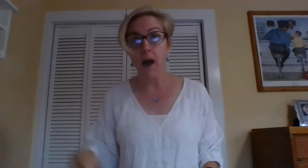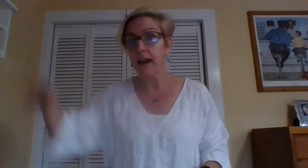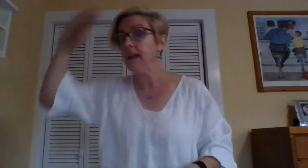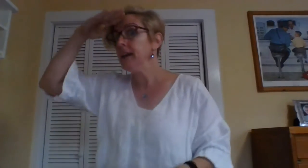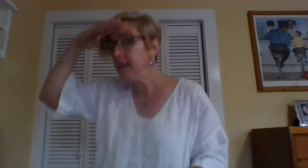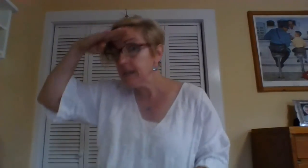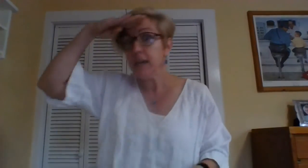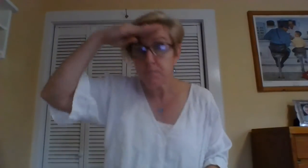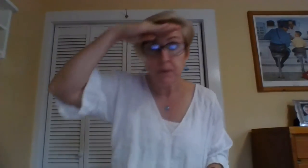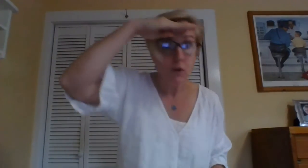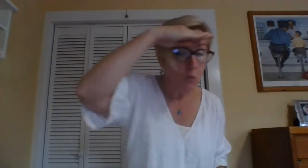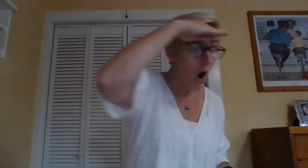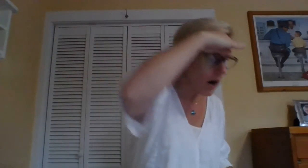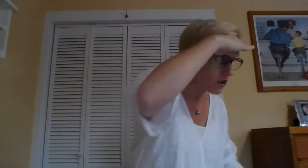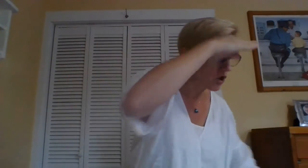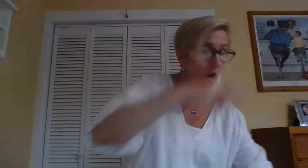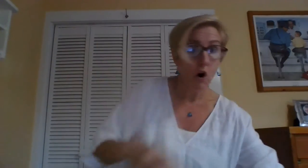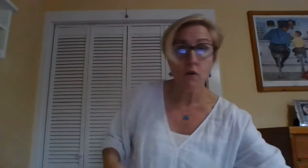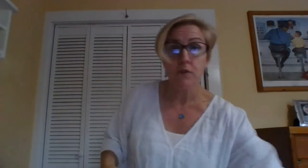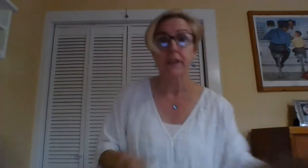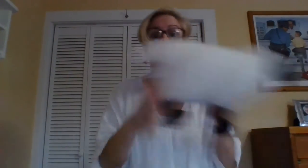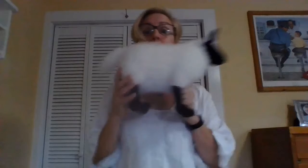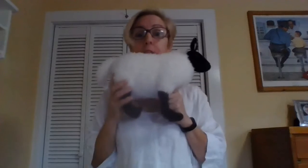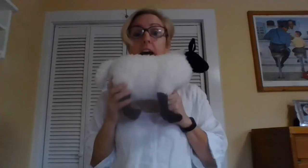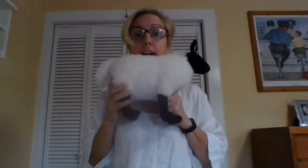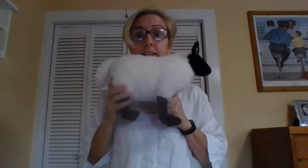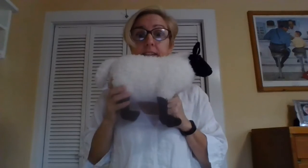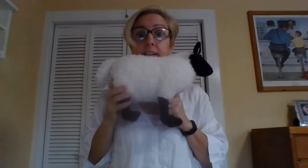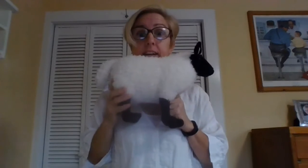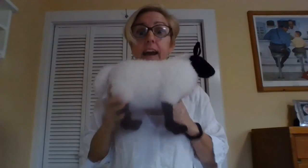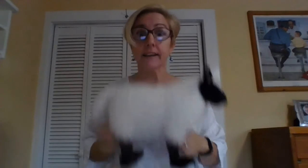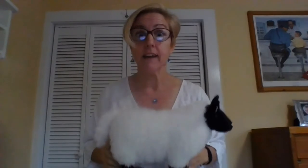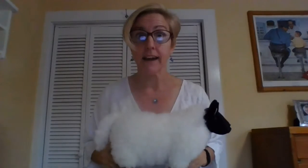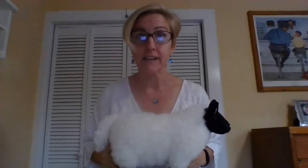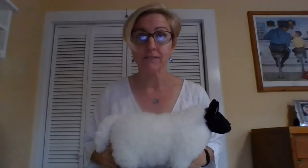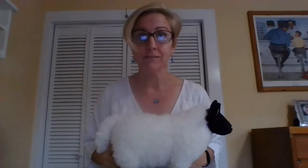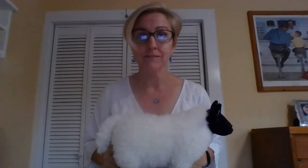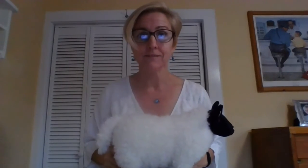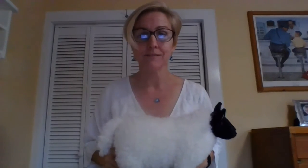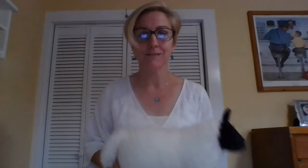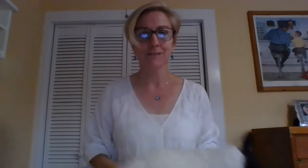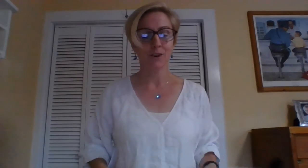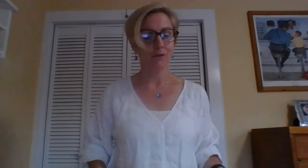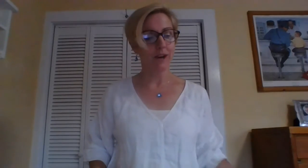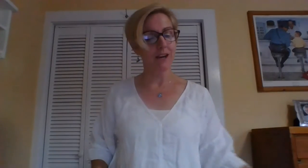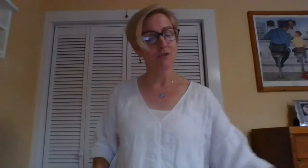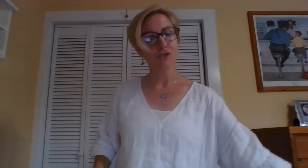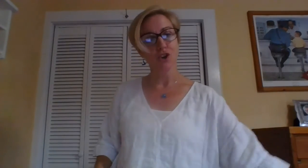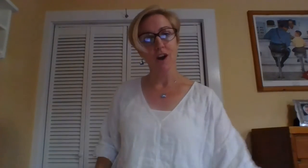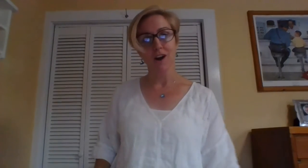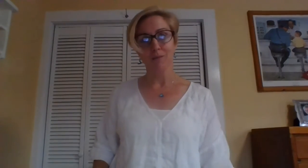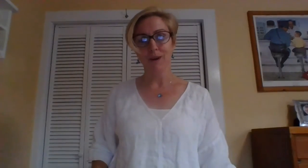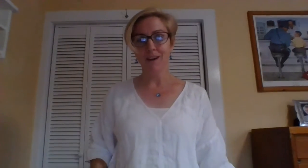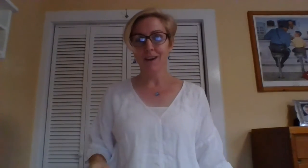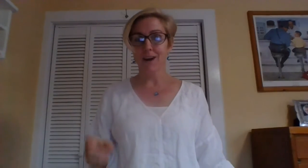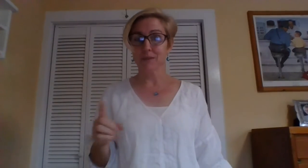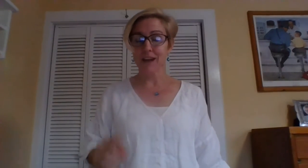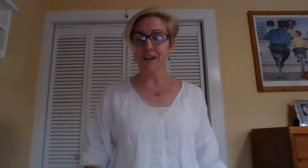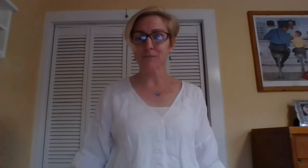keeping watch over their flocks at night. Okay, good job. I'm going to have